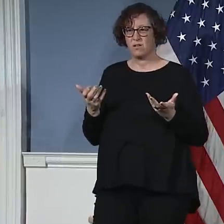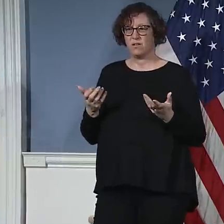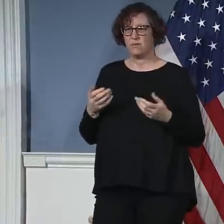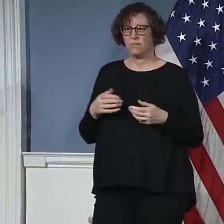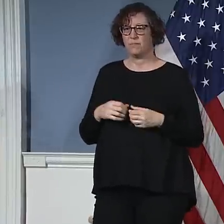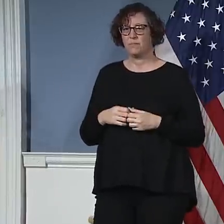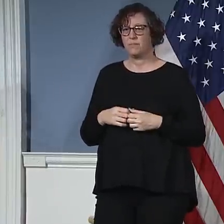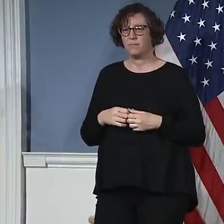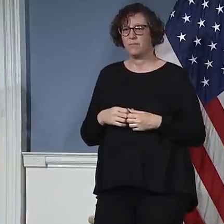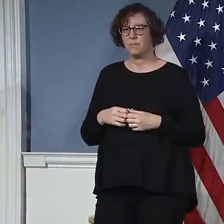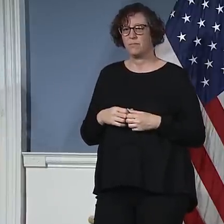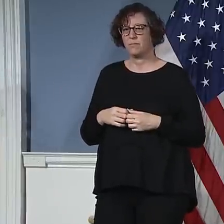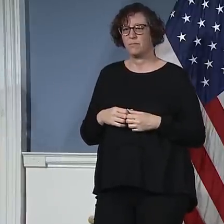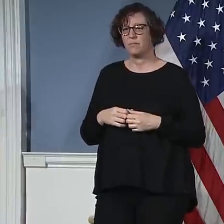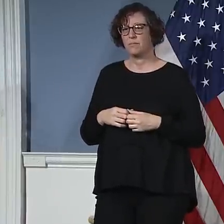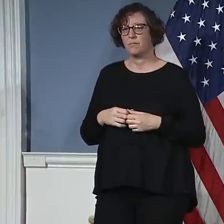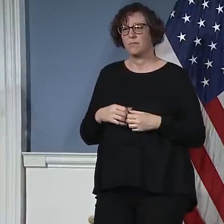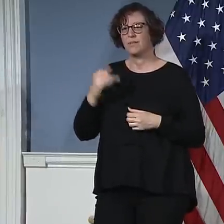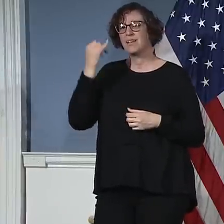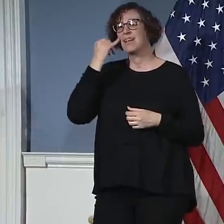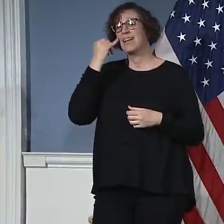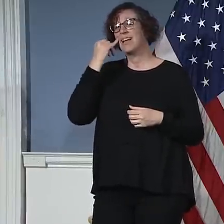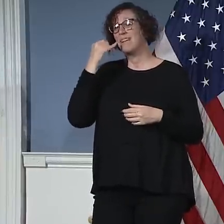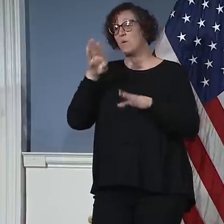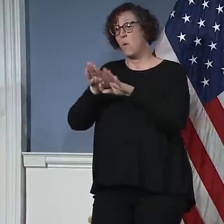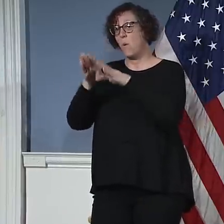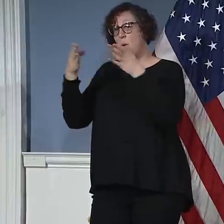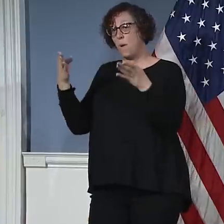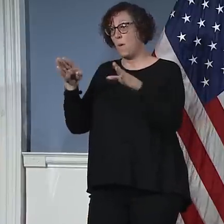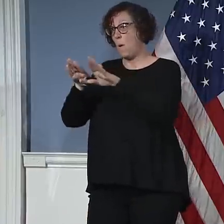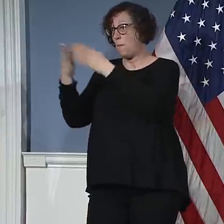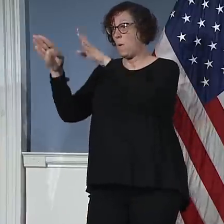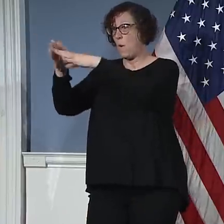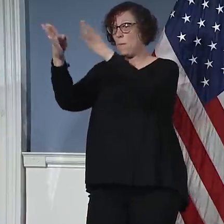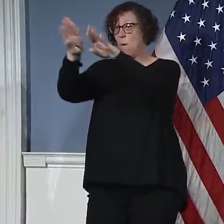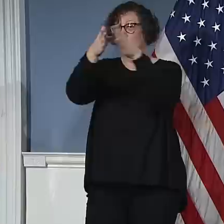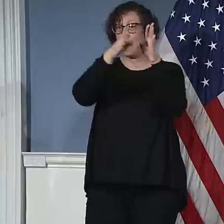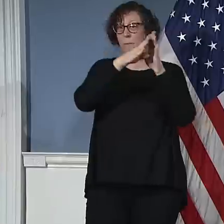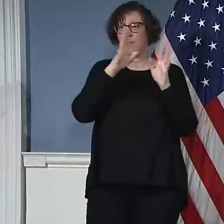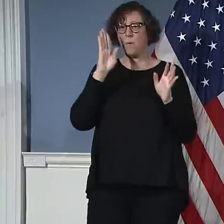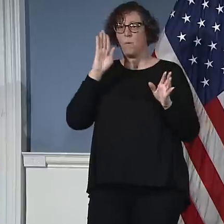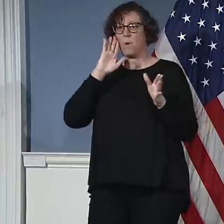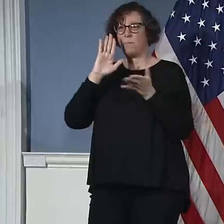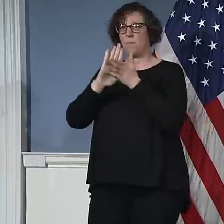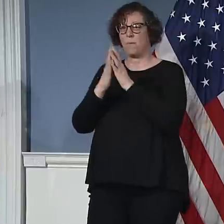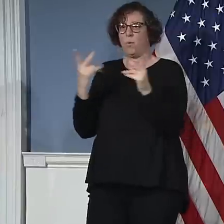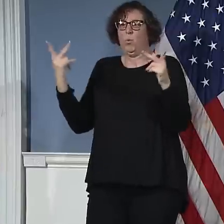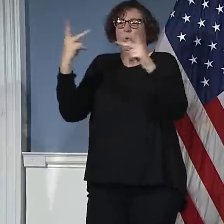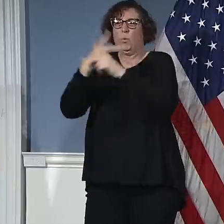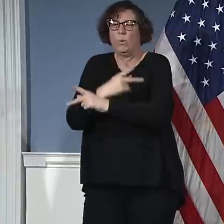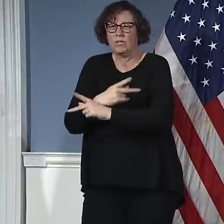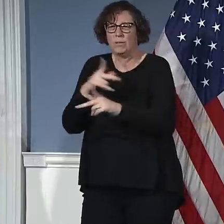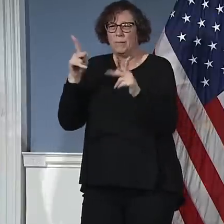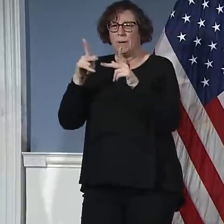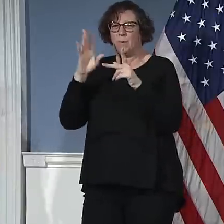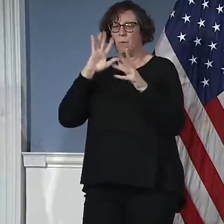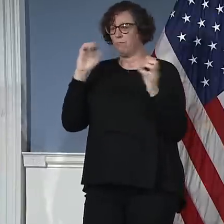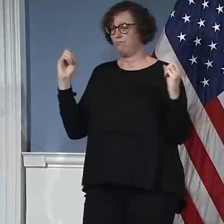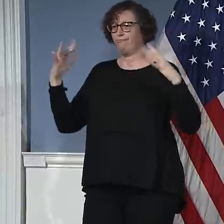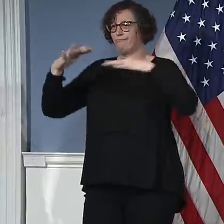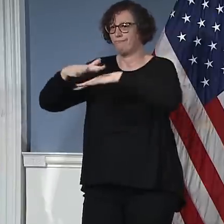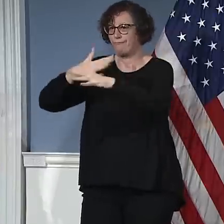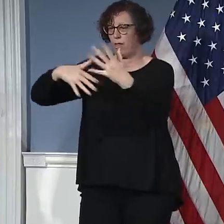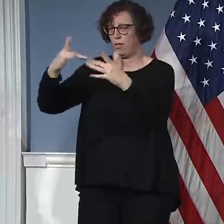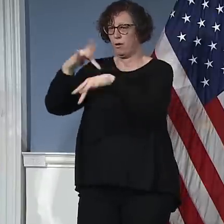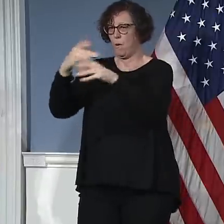than reducing social distancing. And we do have a lot of places for people to go right now, parks, playgrounds. That's